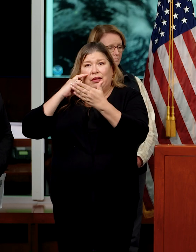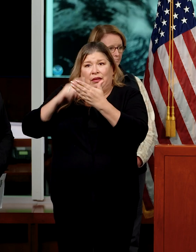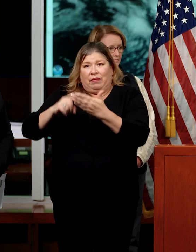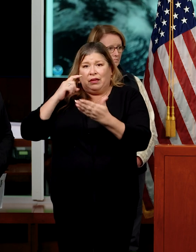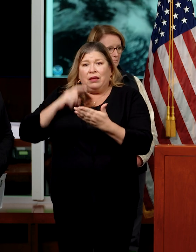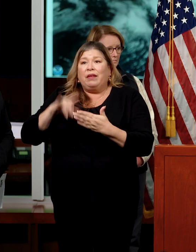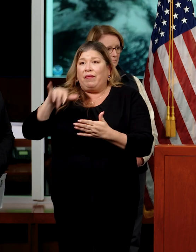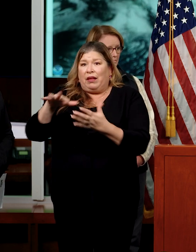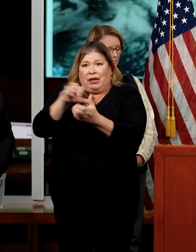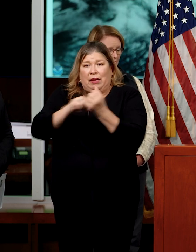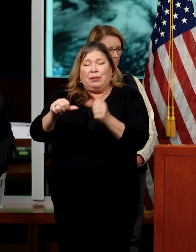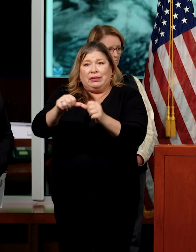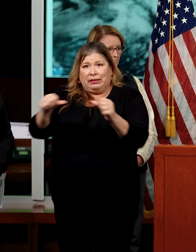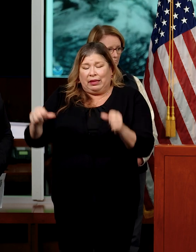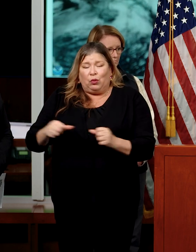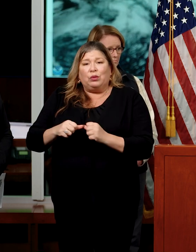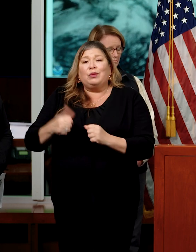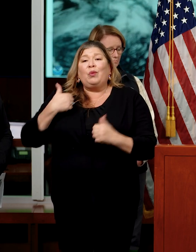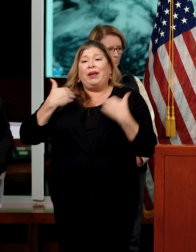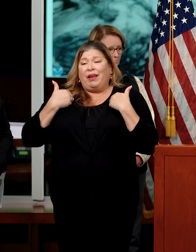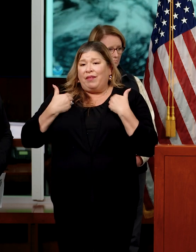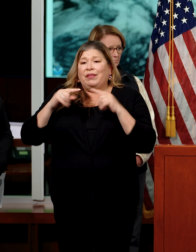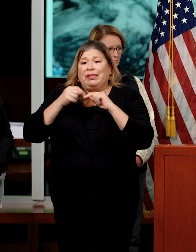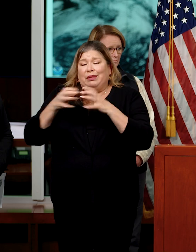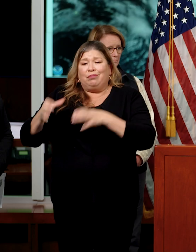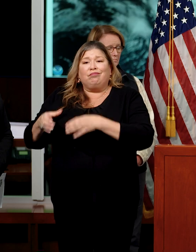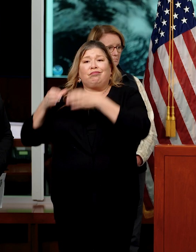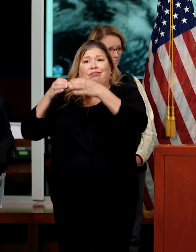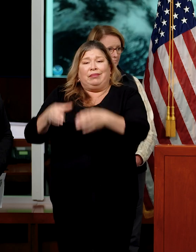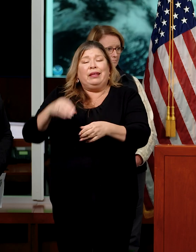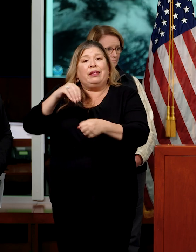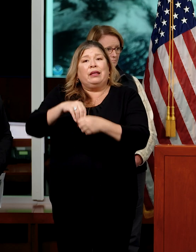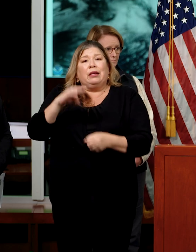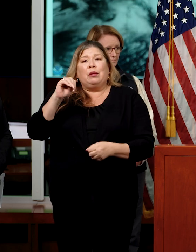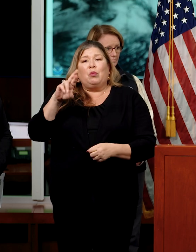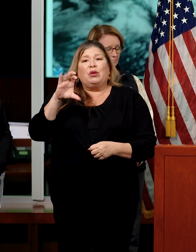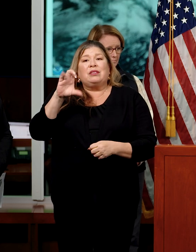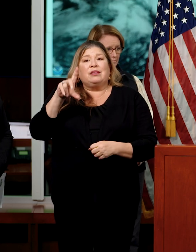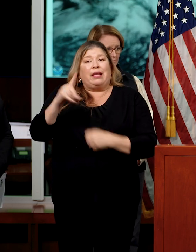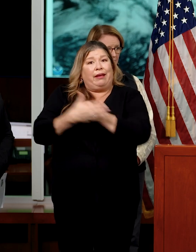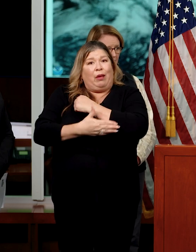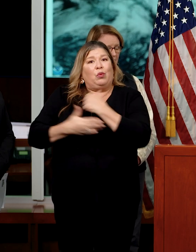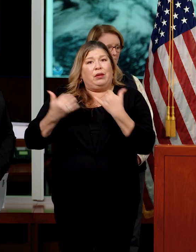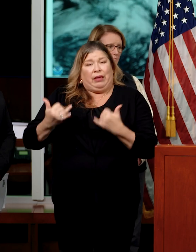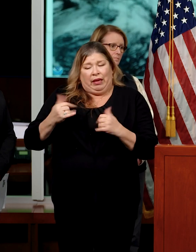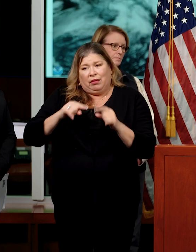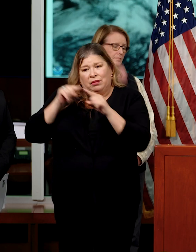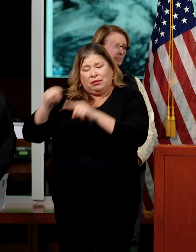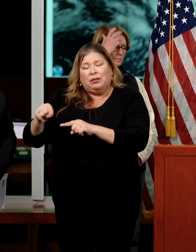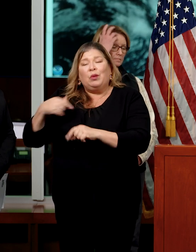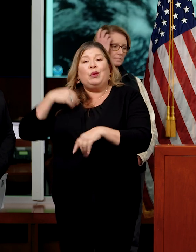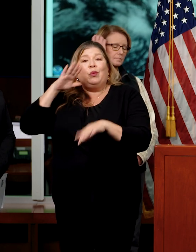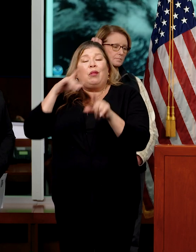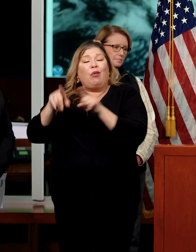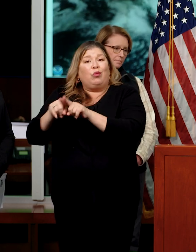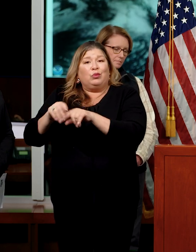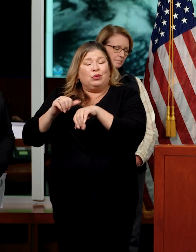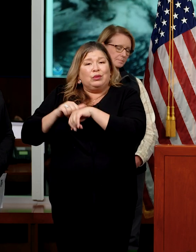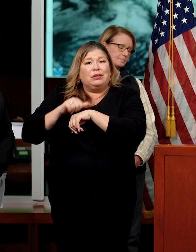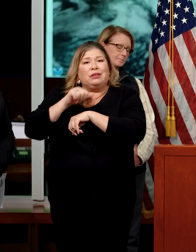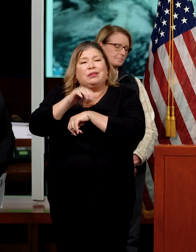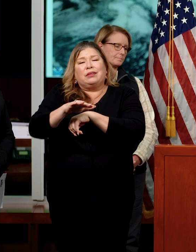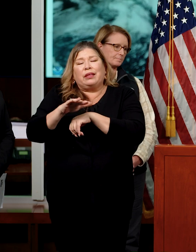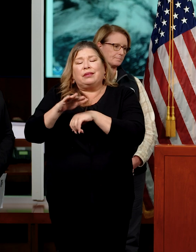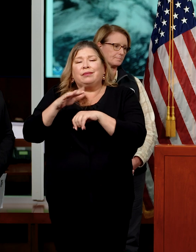damage areas. We have a team out in the field in Merced County today. We will potentially be sending damage